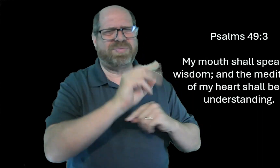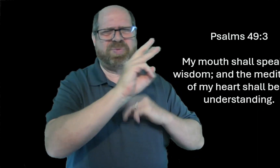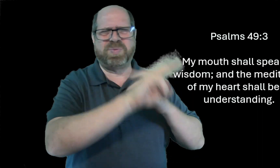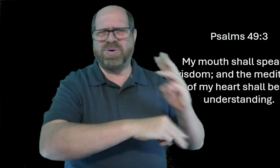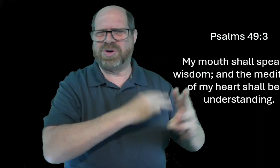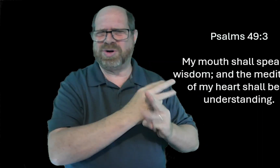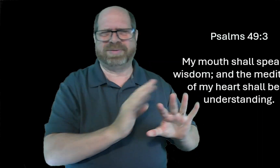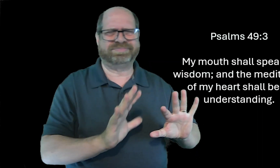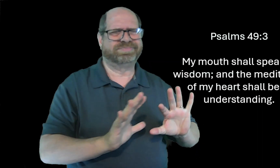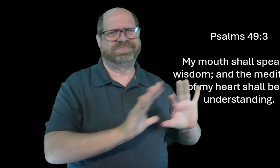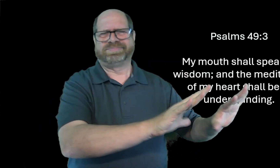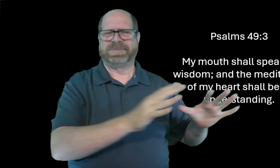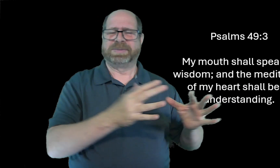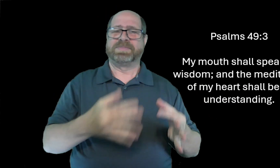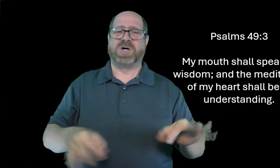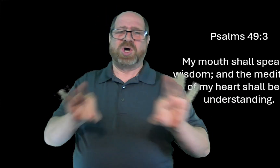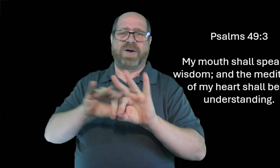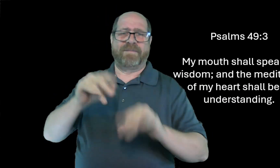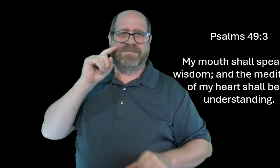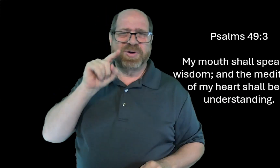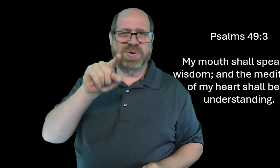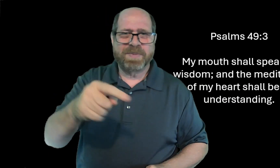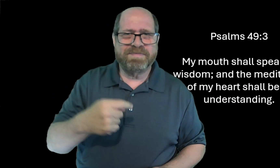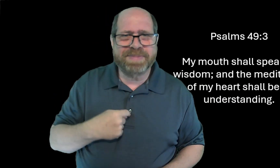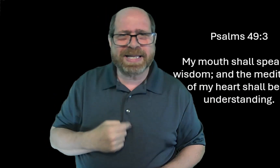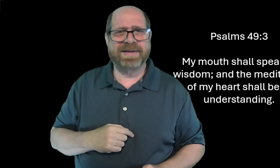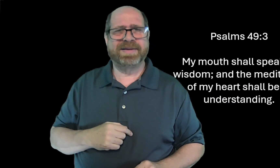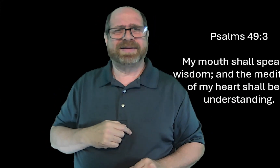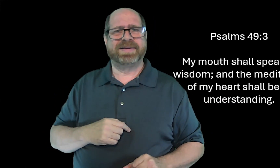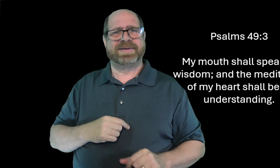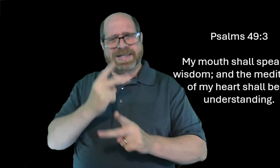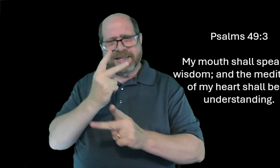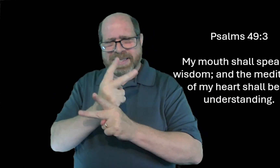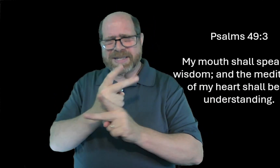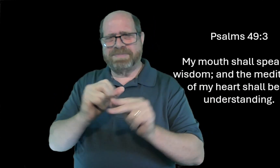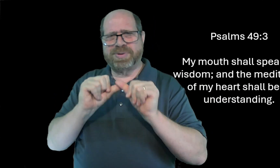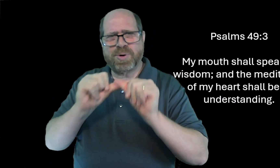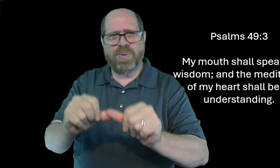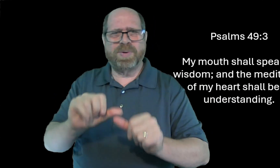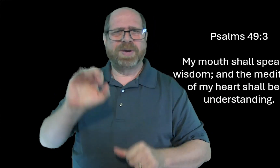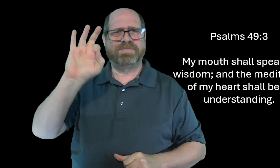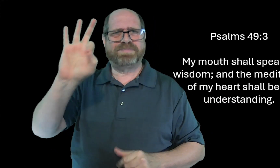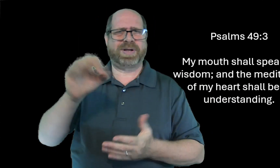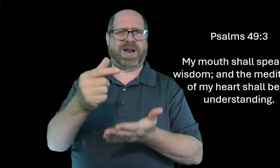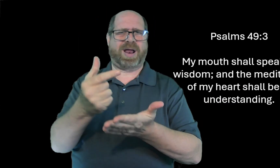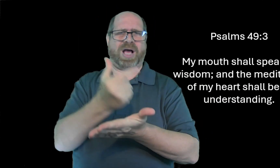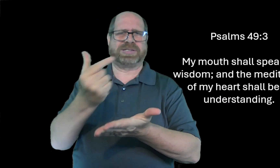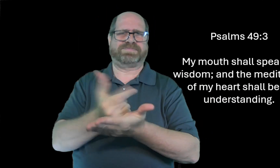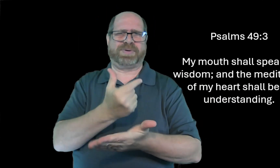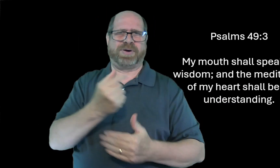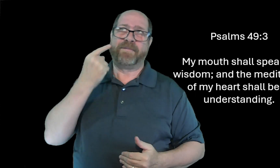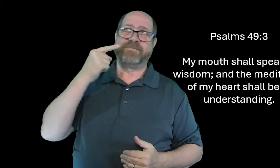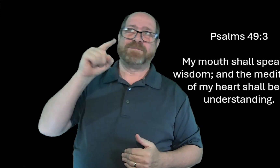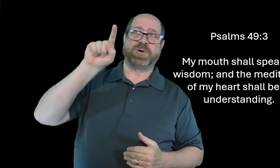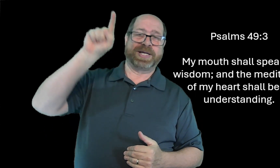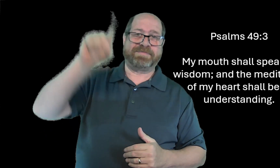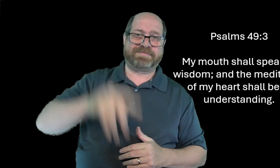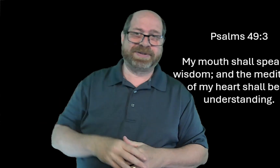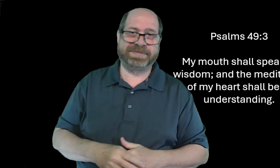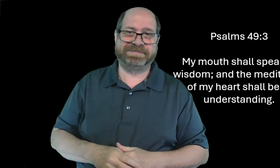Don't get involved with the world. It's important for you and me to keep going to preach the gospel for Him.